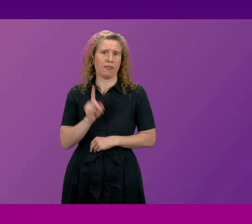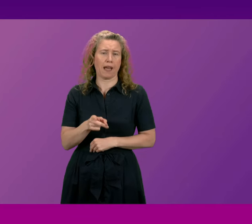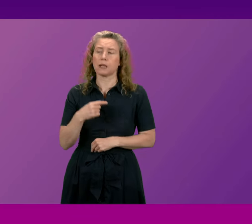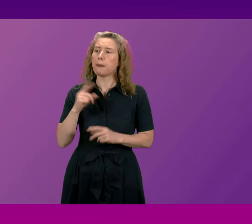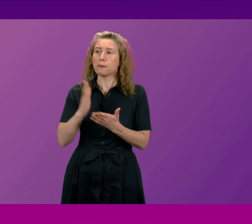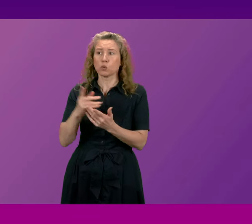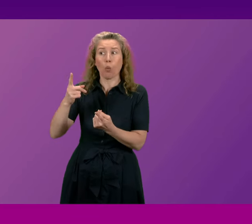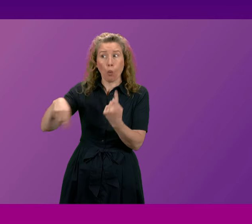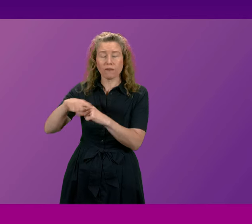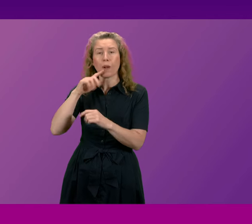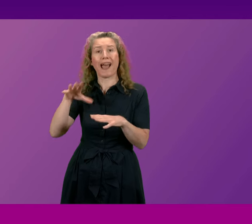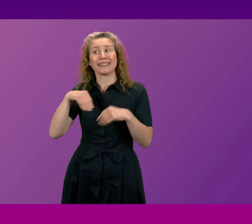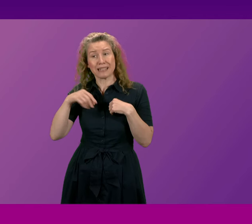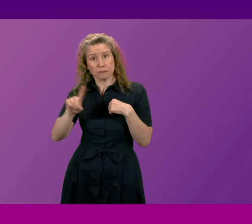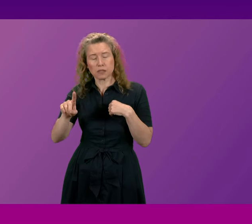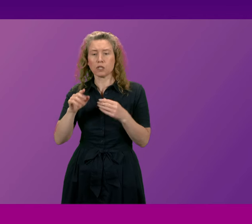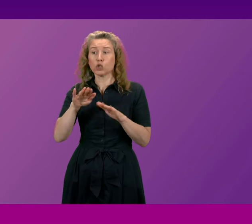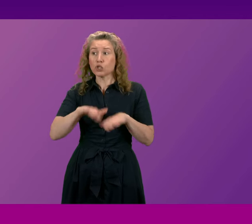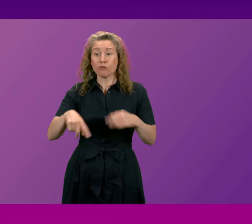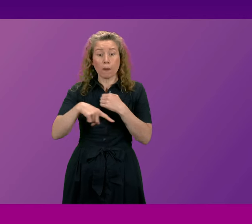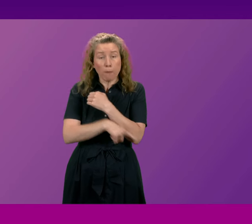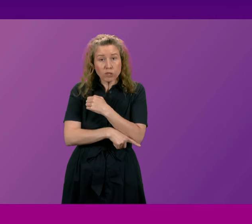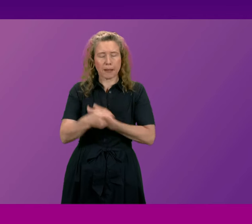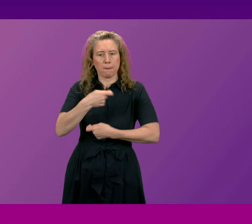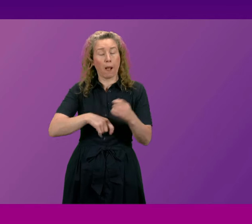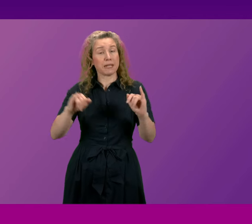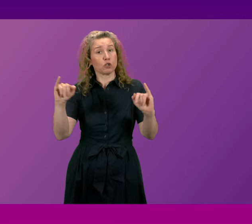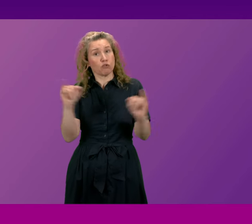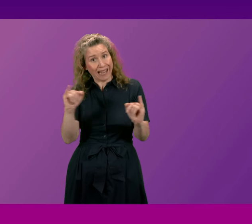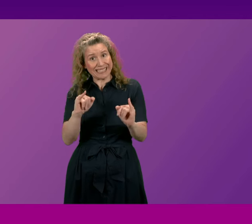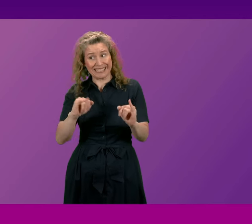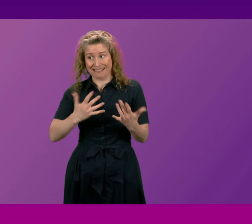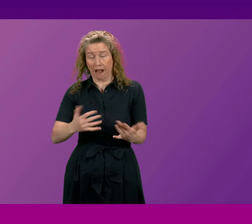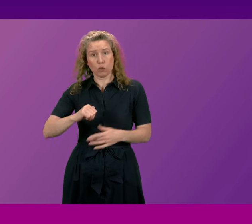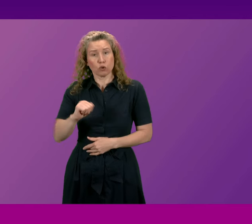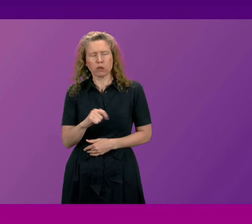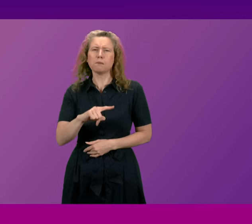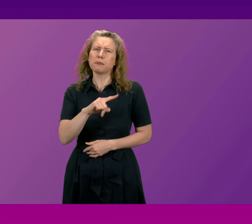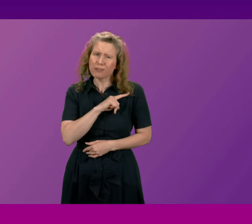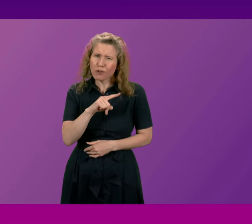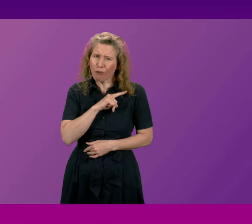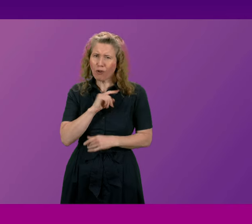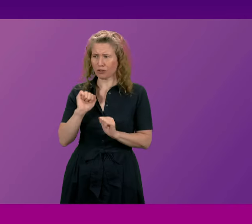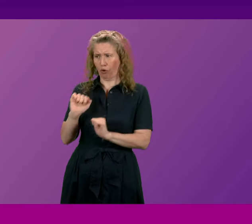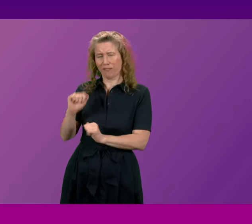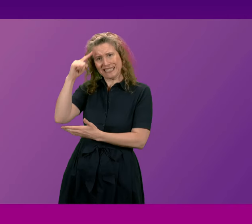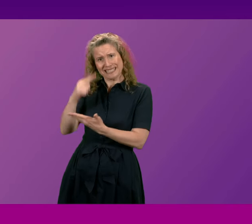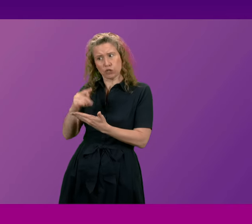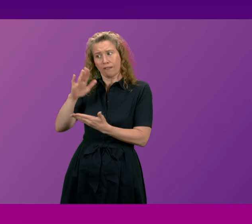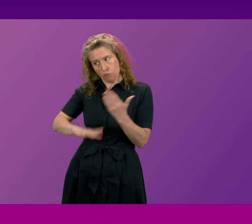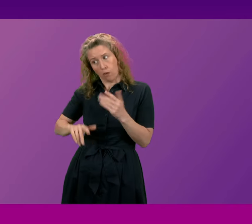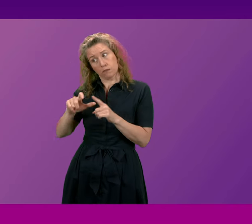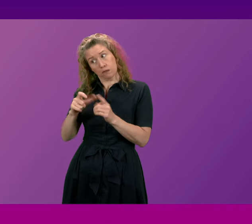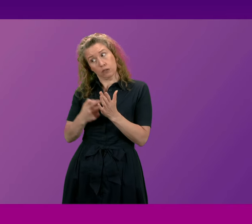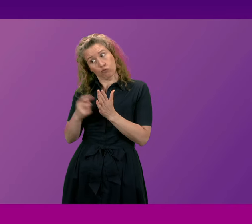them would accept that child poverty has been made the crisis it is in our country today because of the actions that Douglas Ross